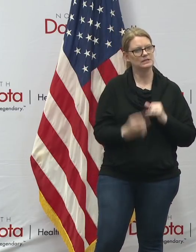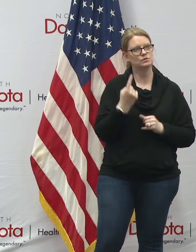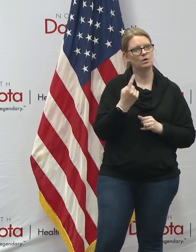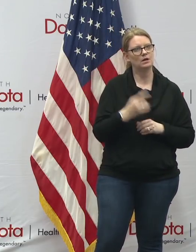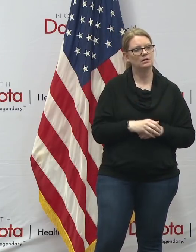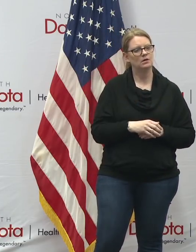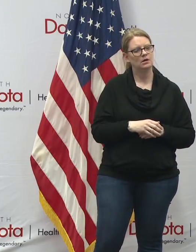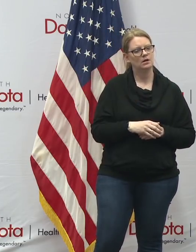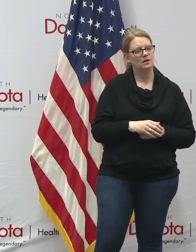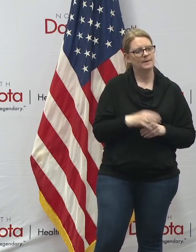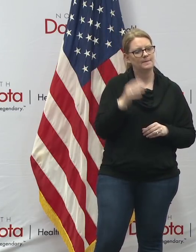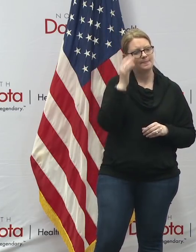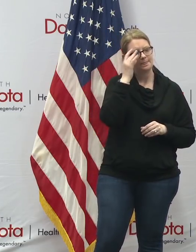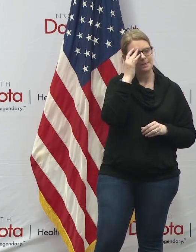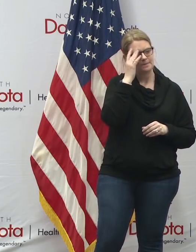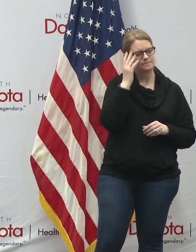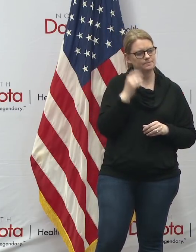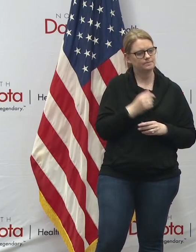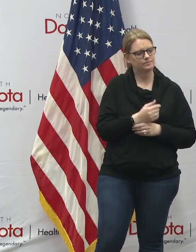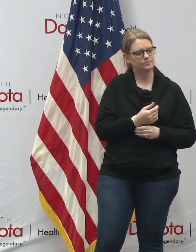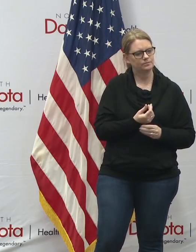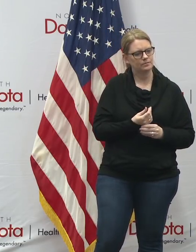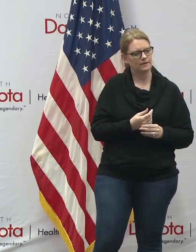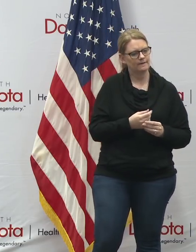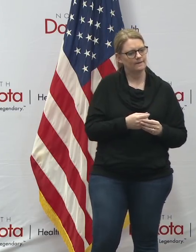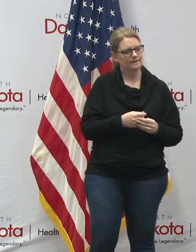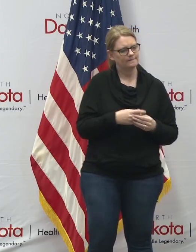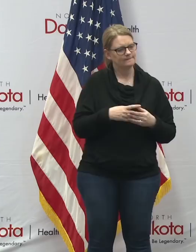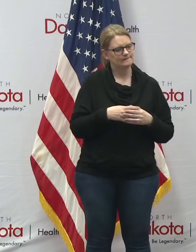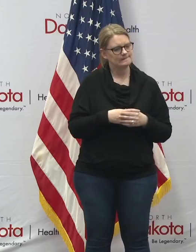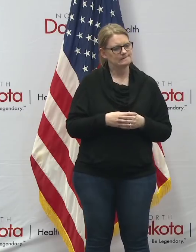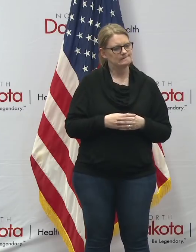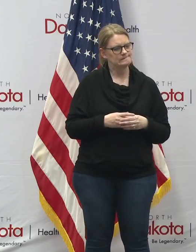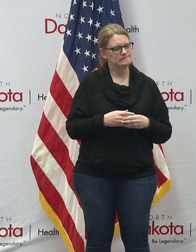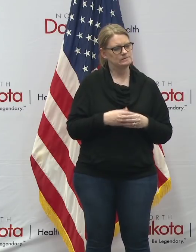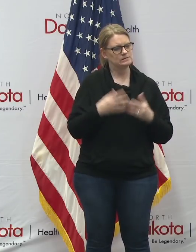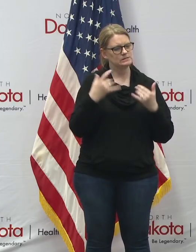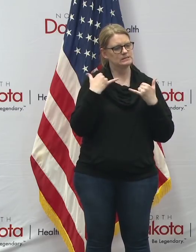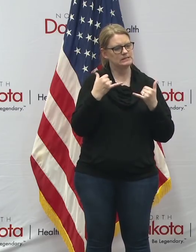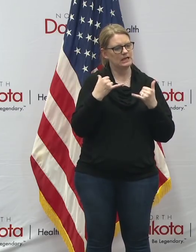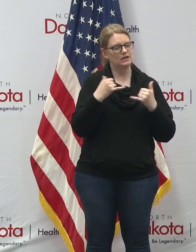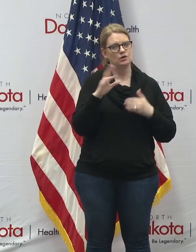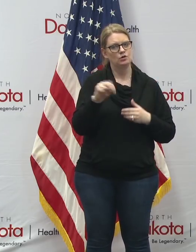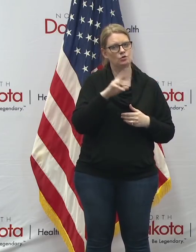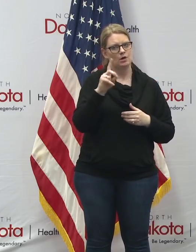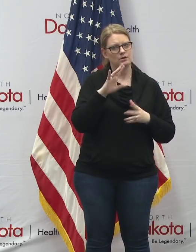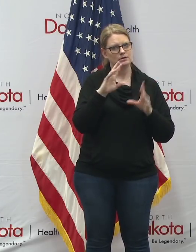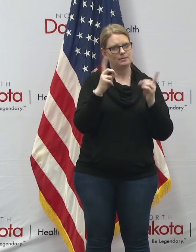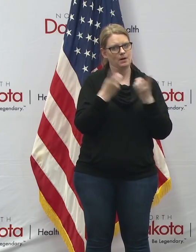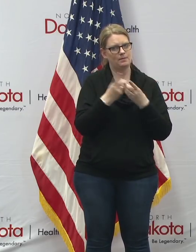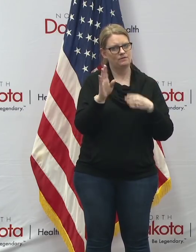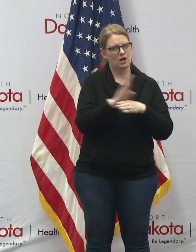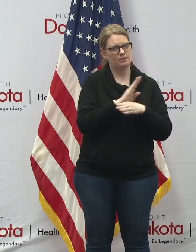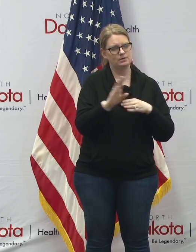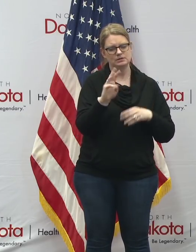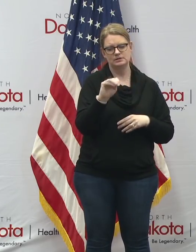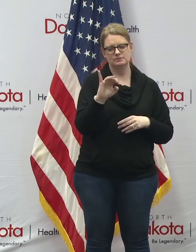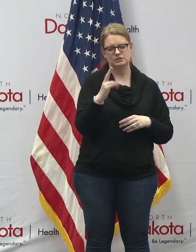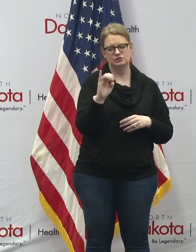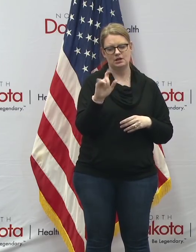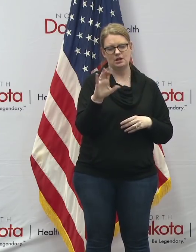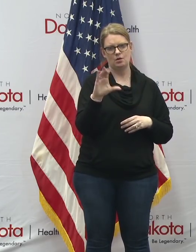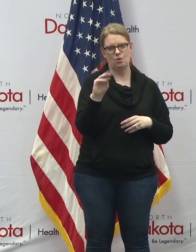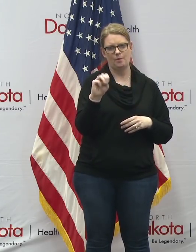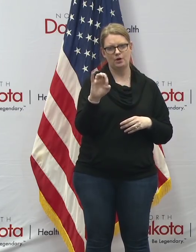to q a is today on a briefing led by the north dakota department of commerce and michelle comer